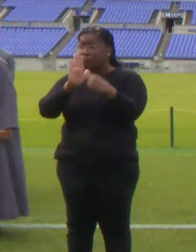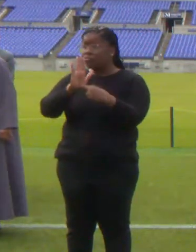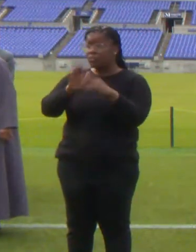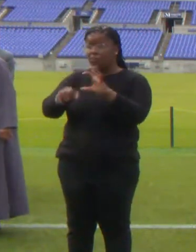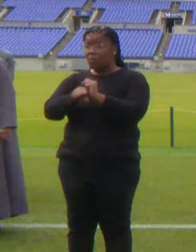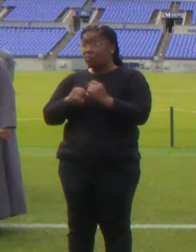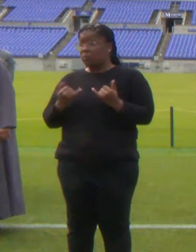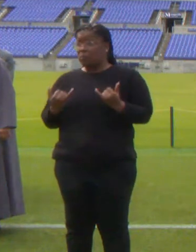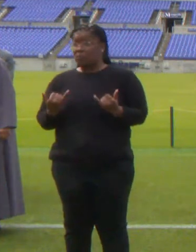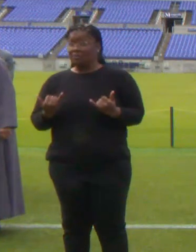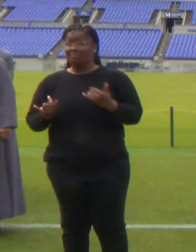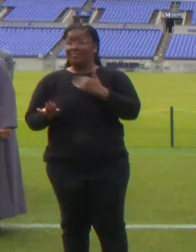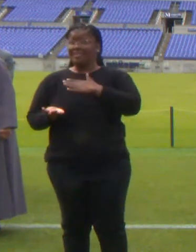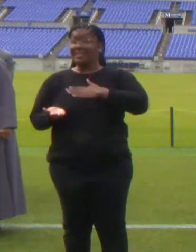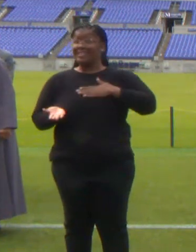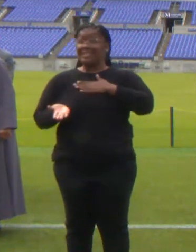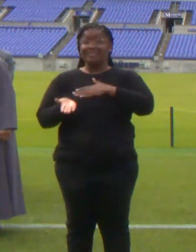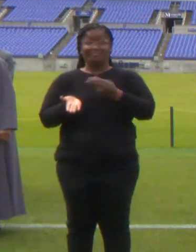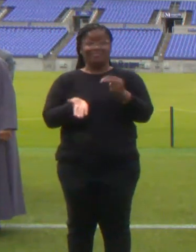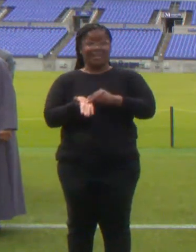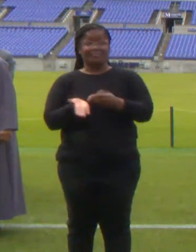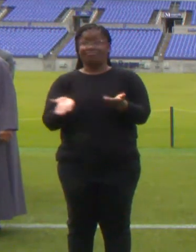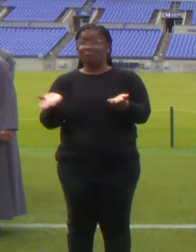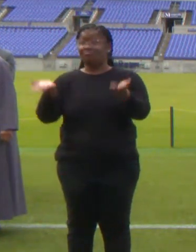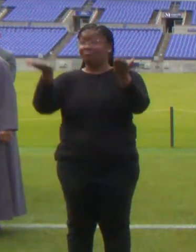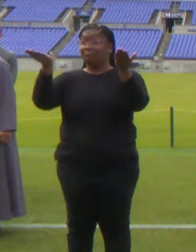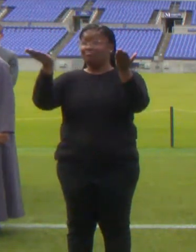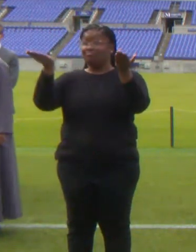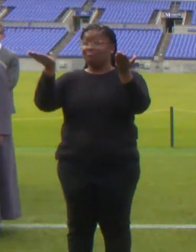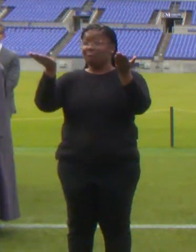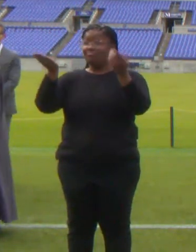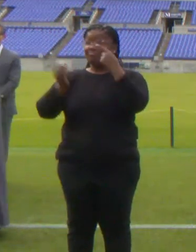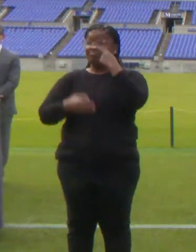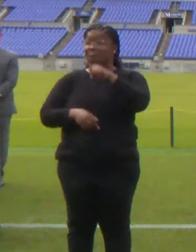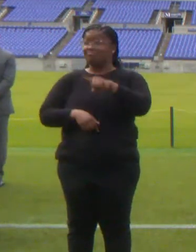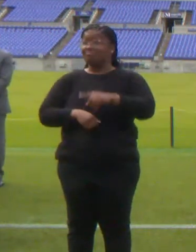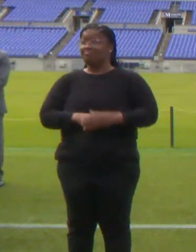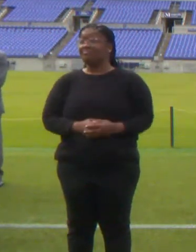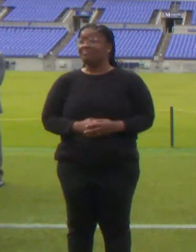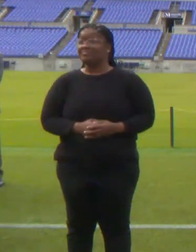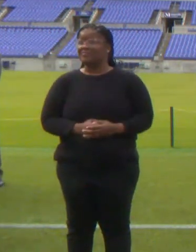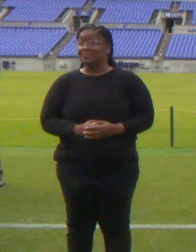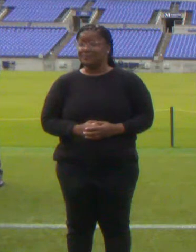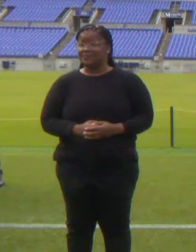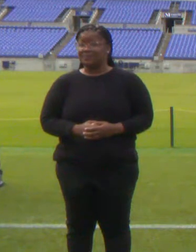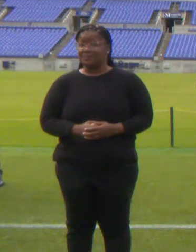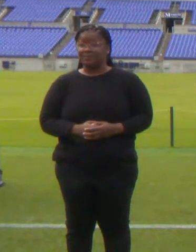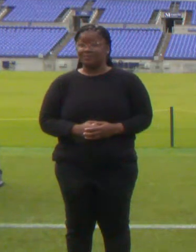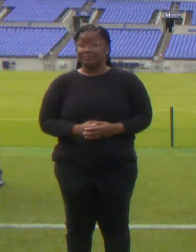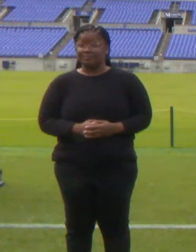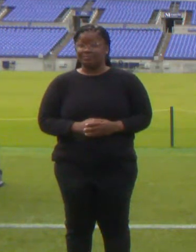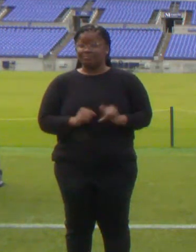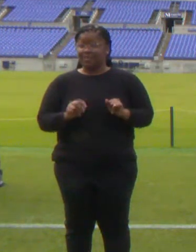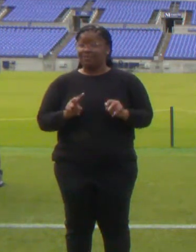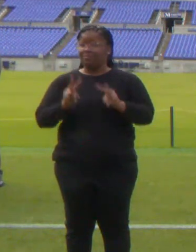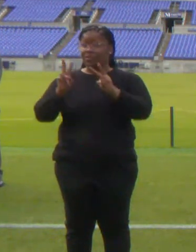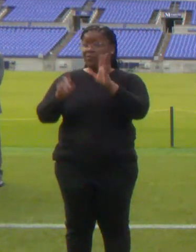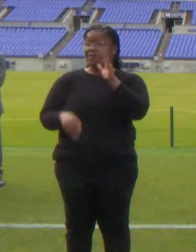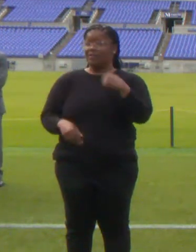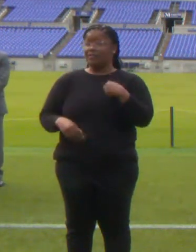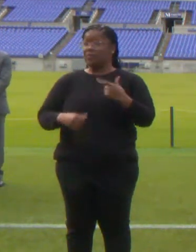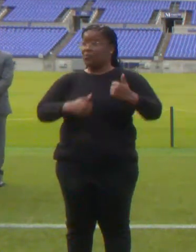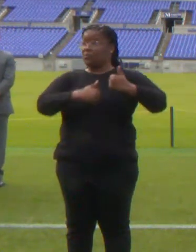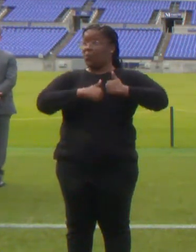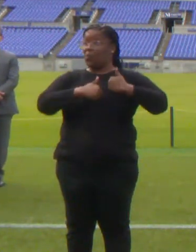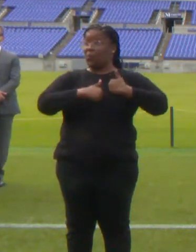please stand up if you wouldn't mind. I'll have you look to your rear. There's going to be a soldier with a